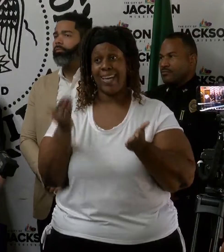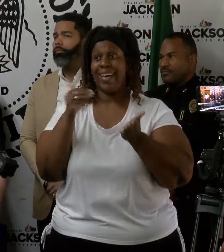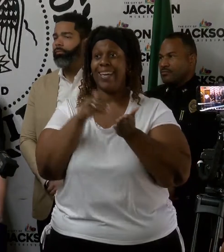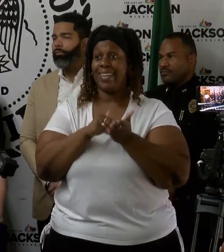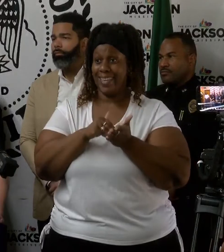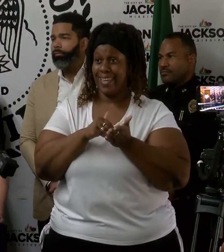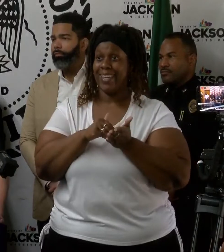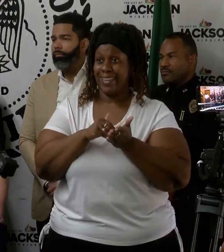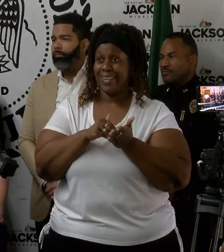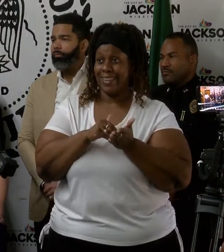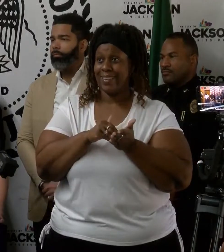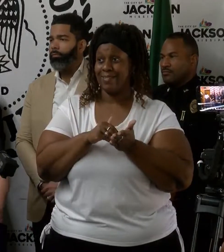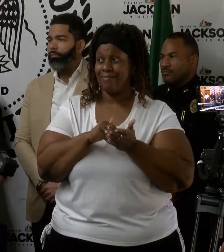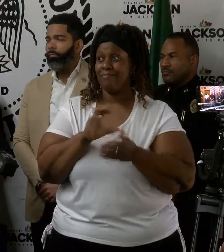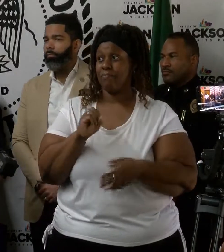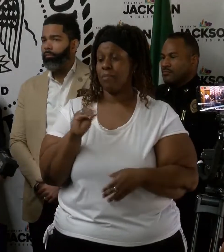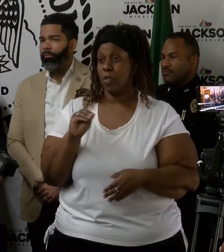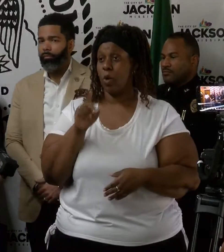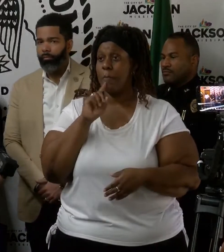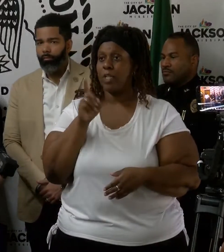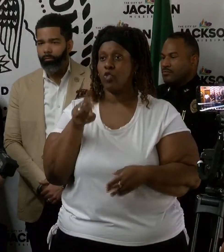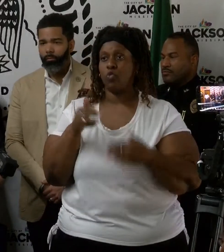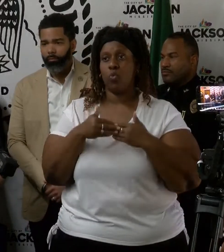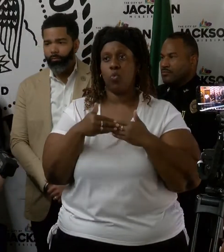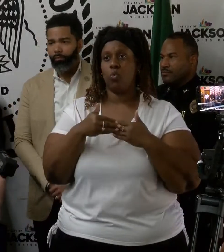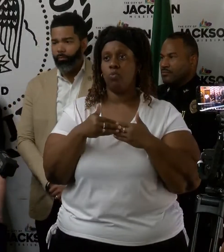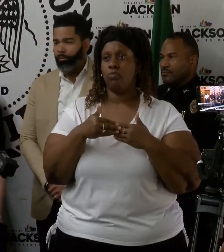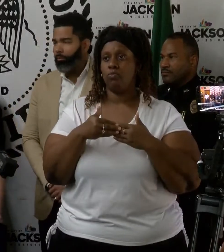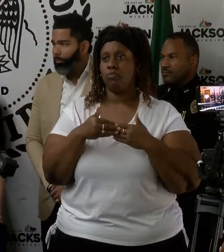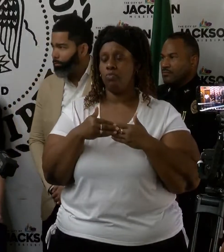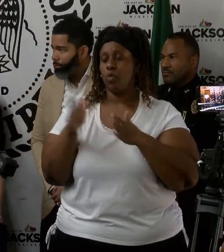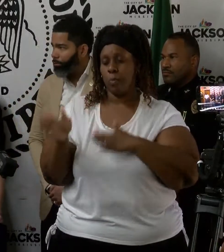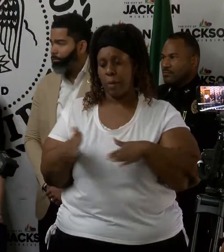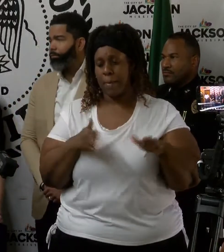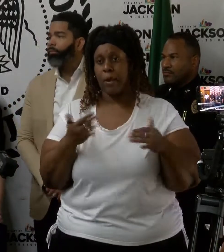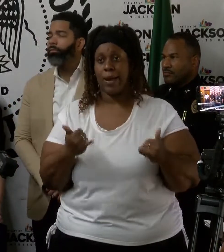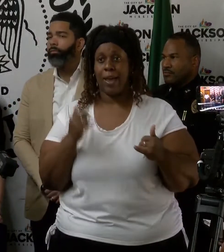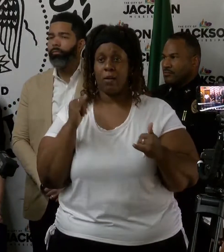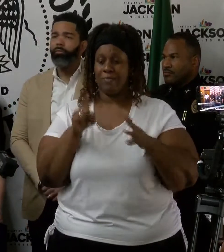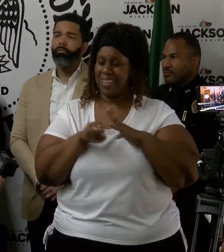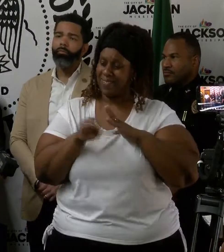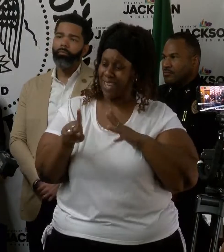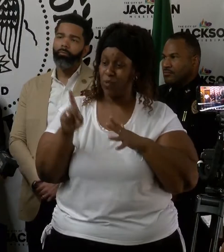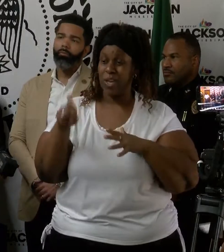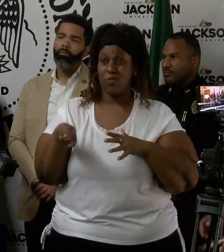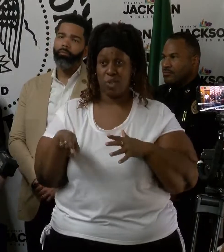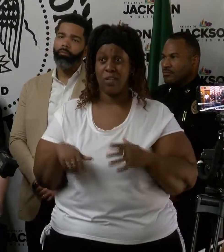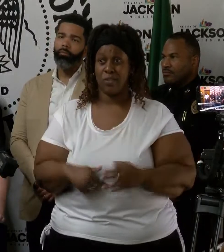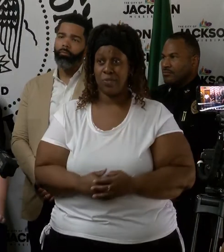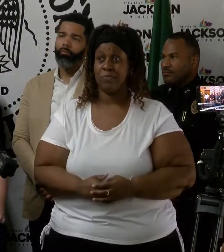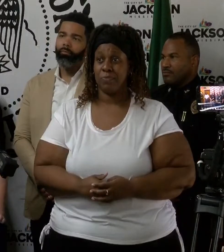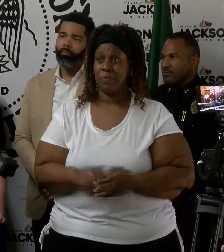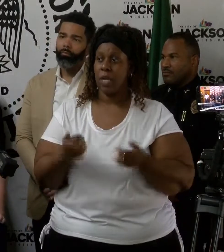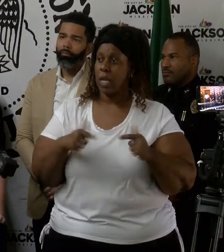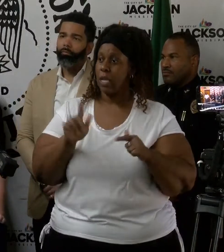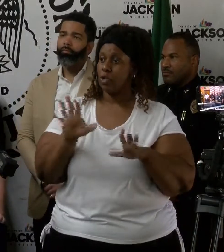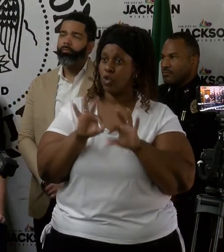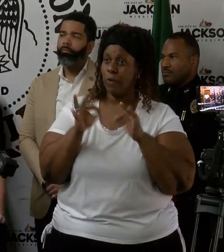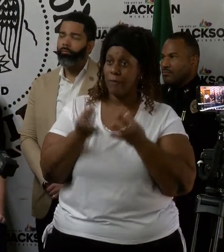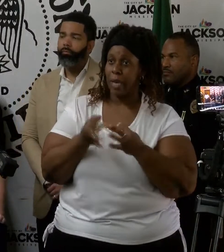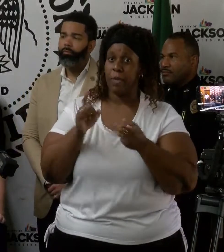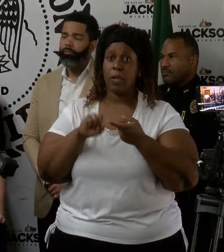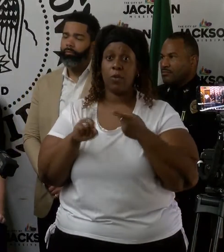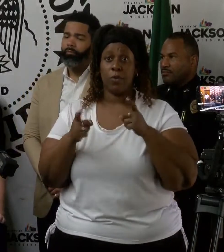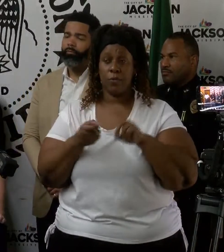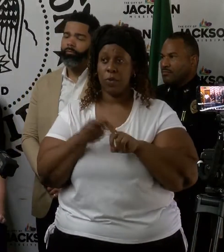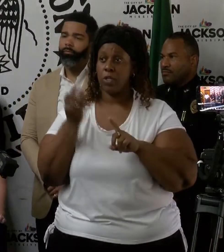with this event. So make preparations to evacuate if you need to. Let your family, let friends